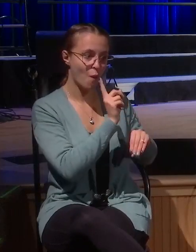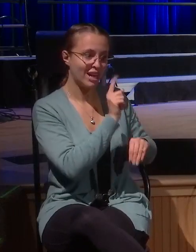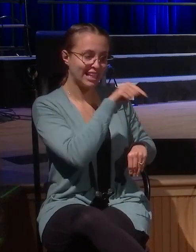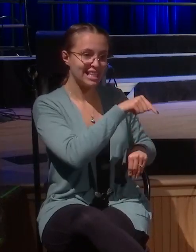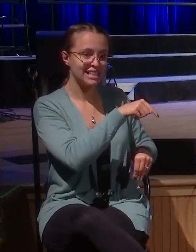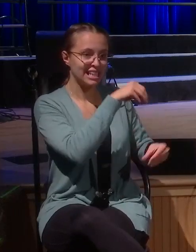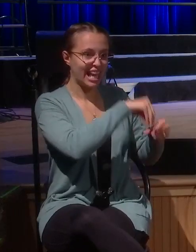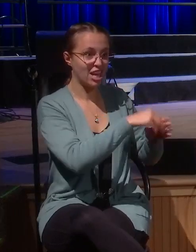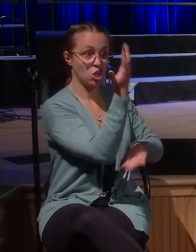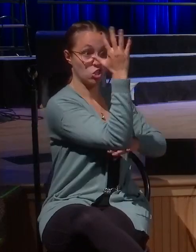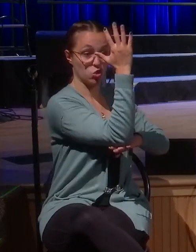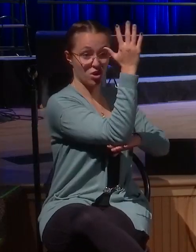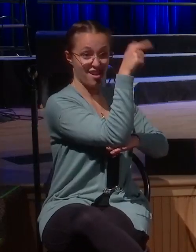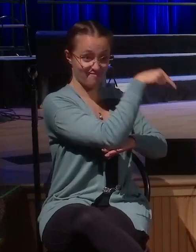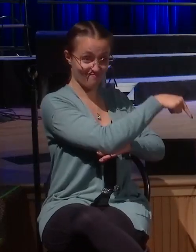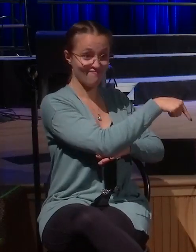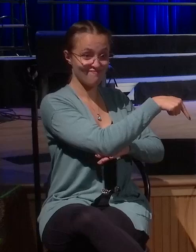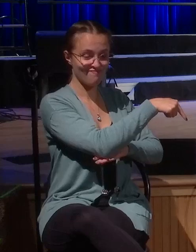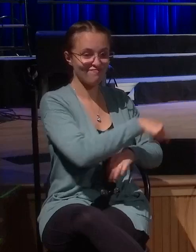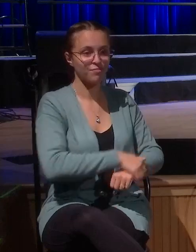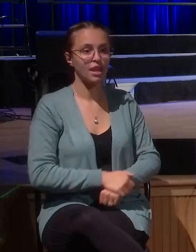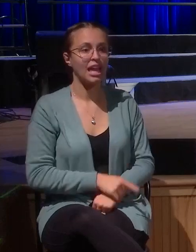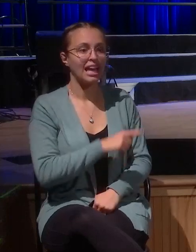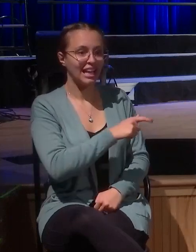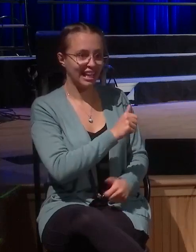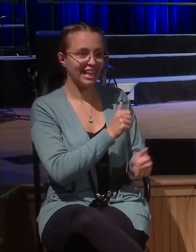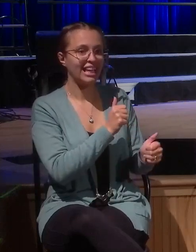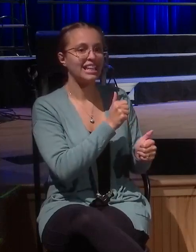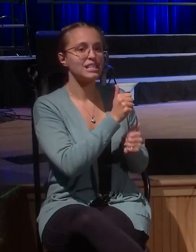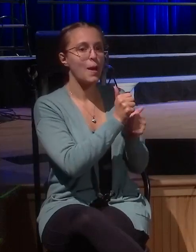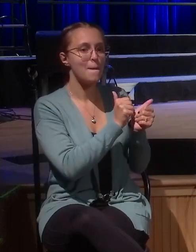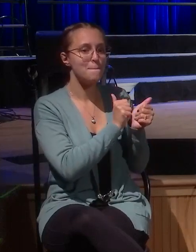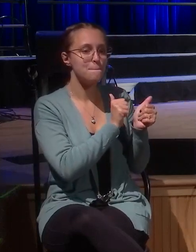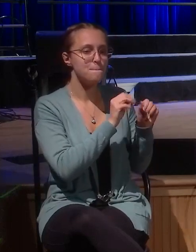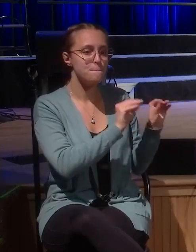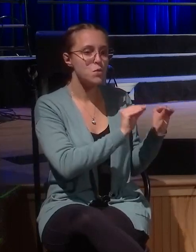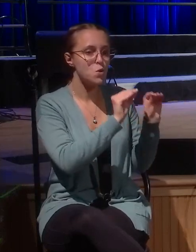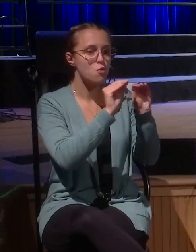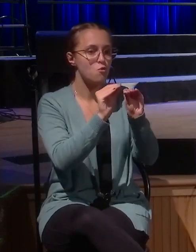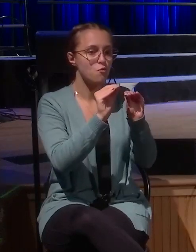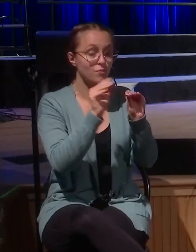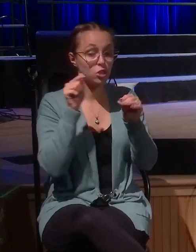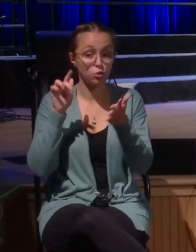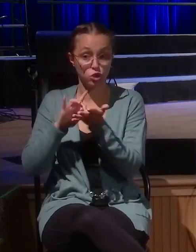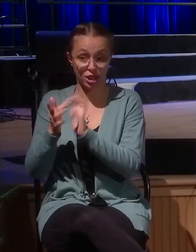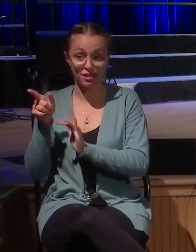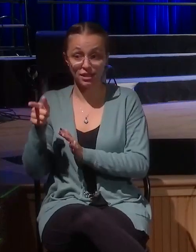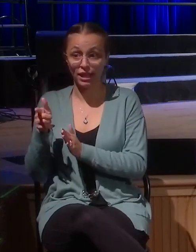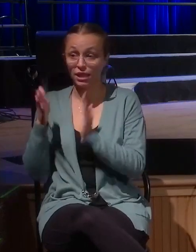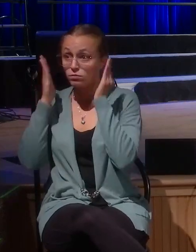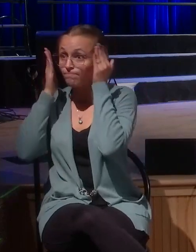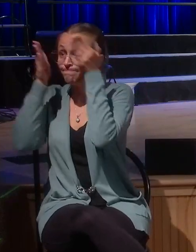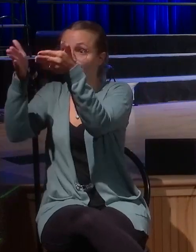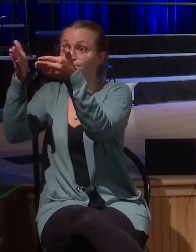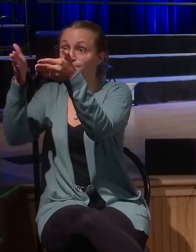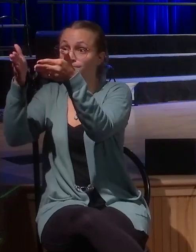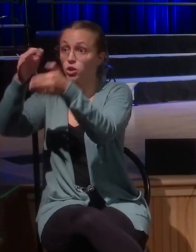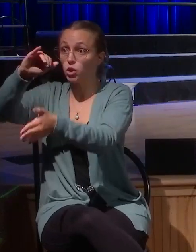how he's walking by, how he's moving towards Jerusalem. He's moving towards the cross, his final goal. In fact, you remember in chapter